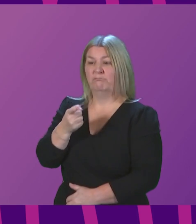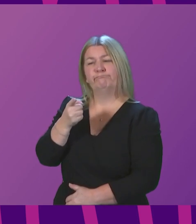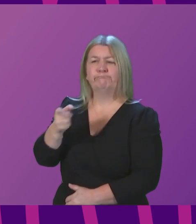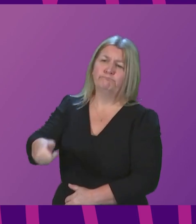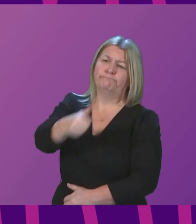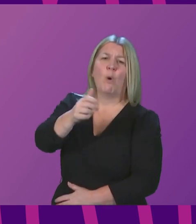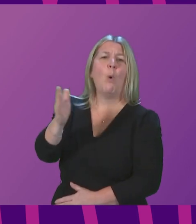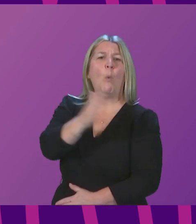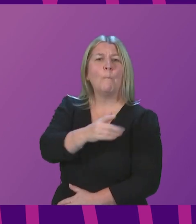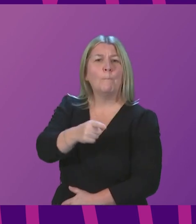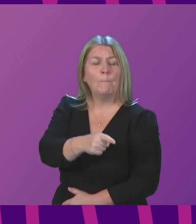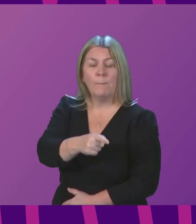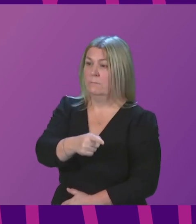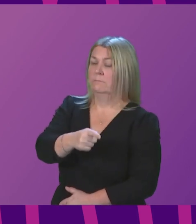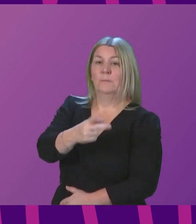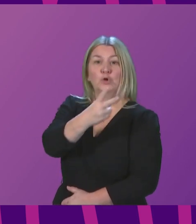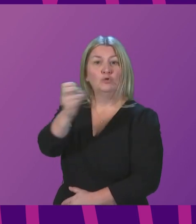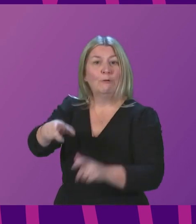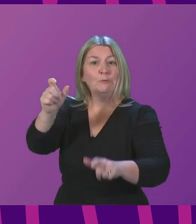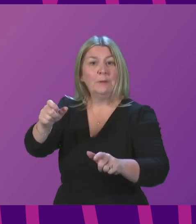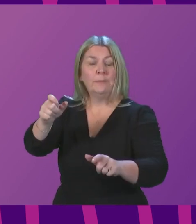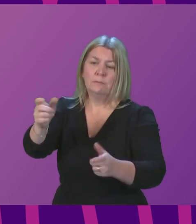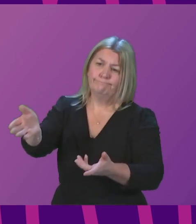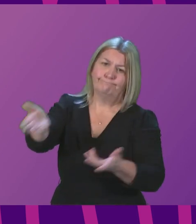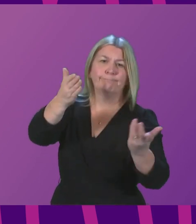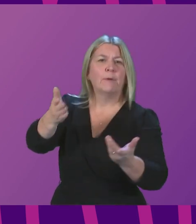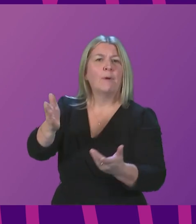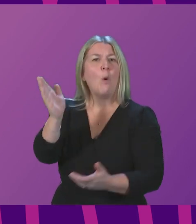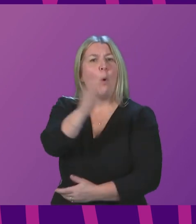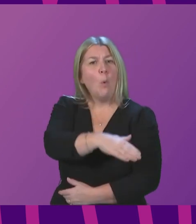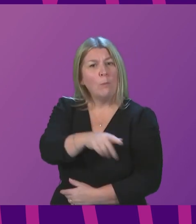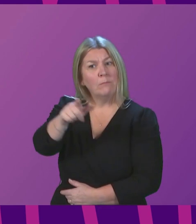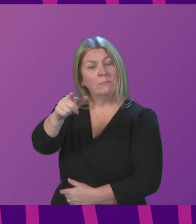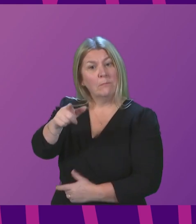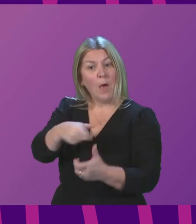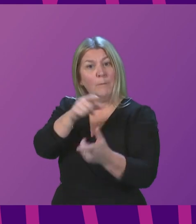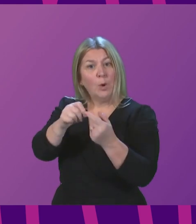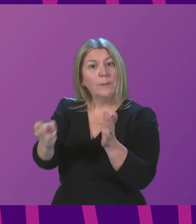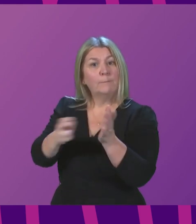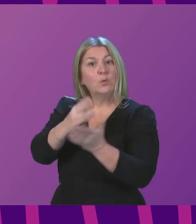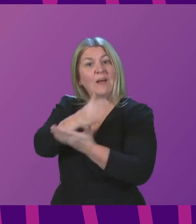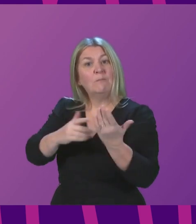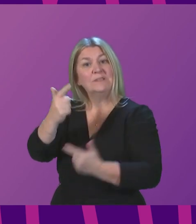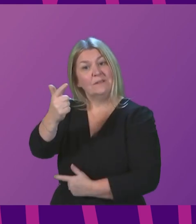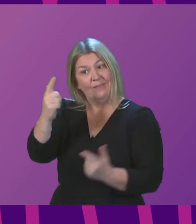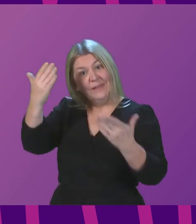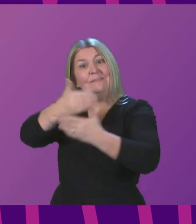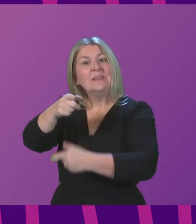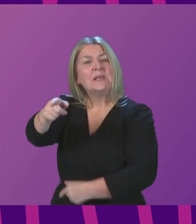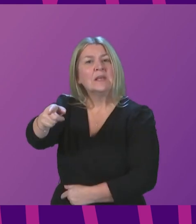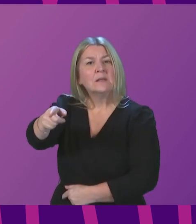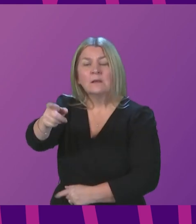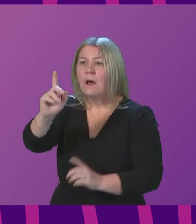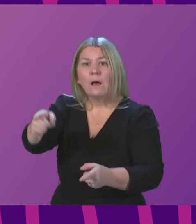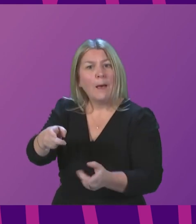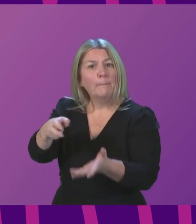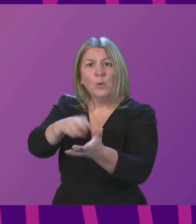of them were turned away and they had appointments for 7.30 that evening. They've since been unable to rebook